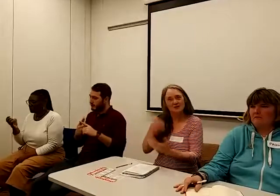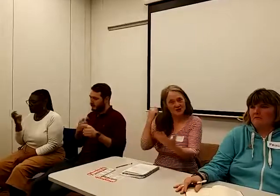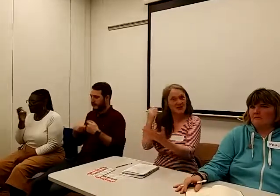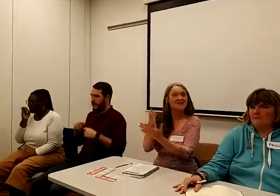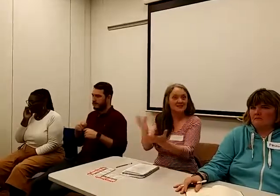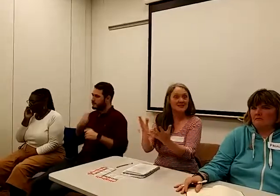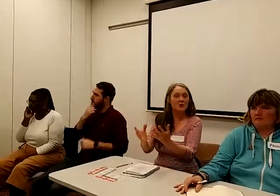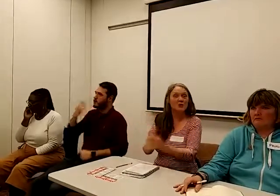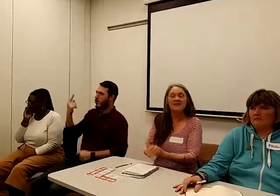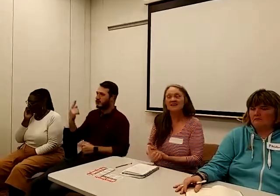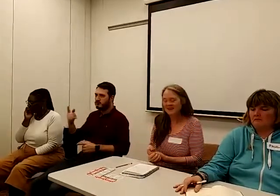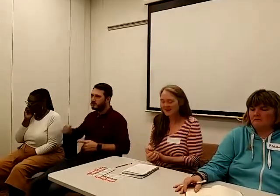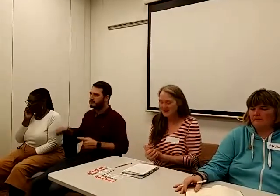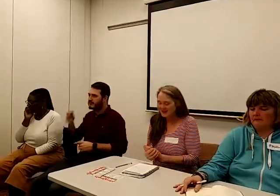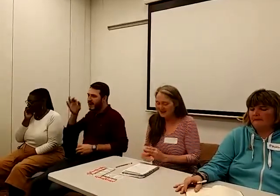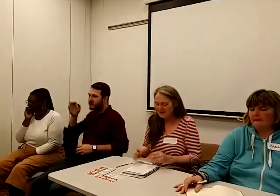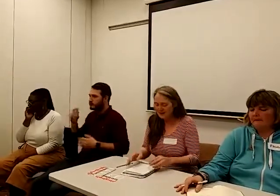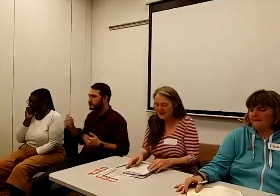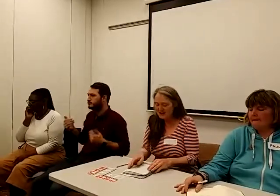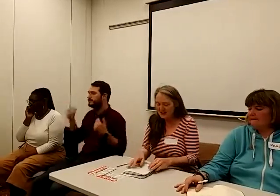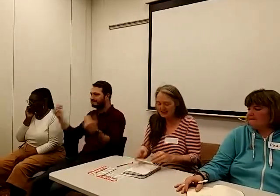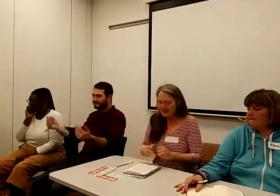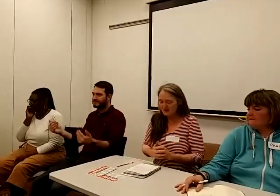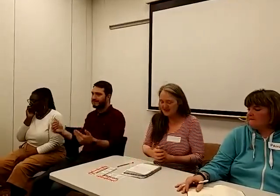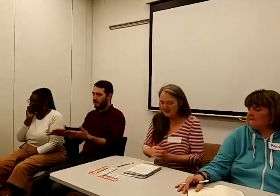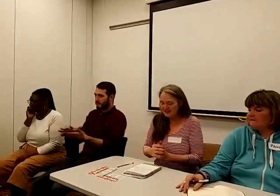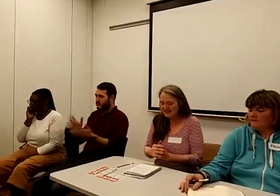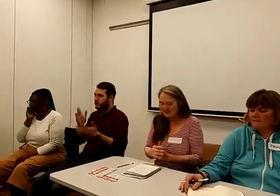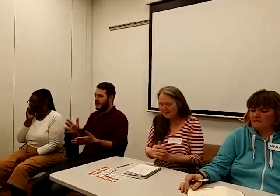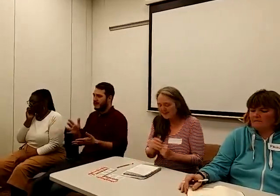people's agenda so we pitched ourselves at it.